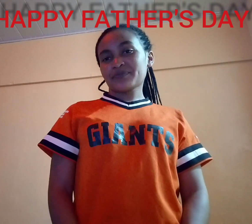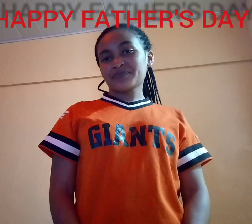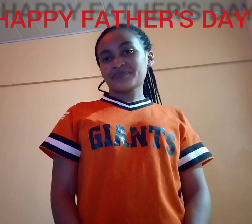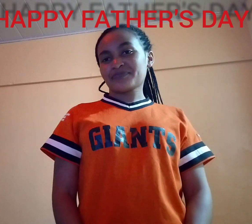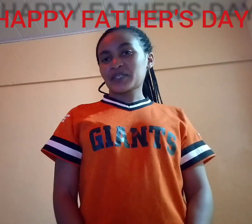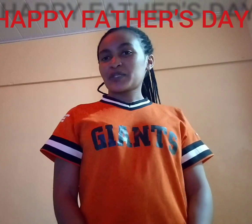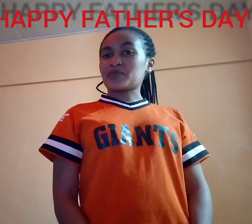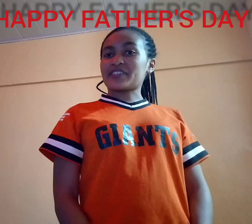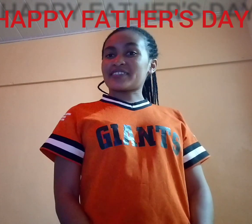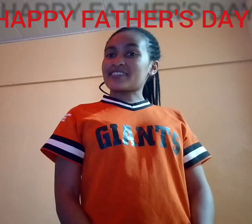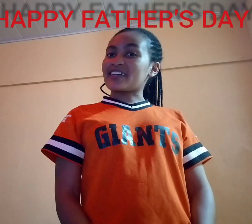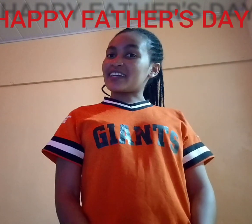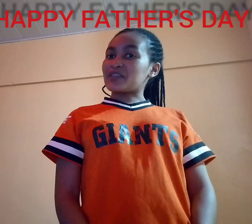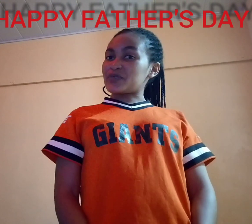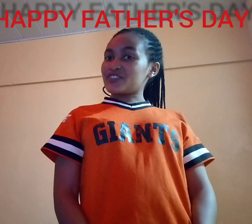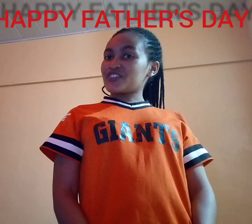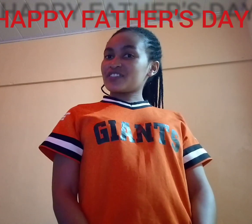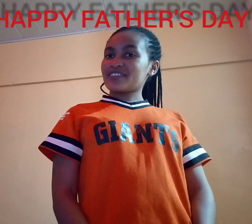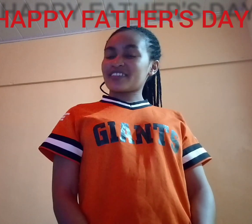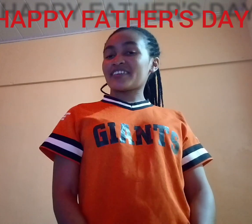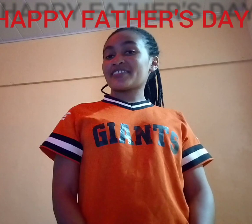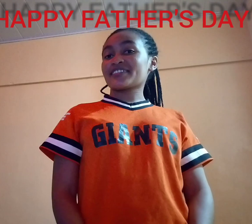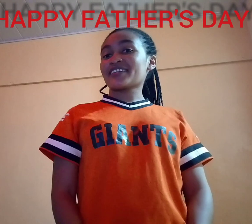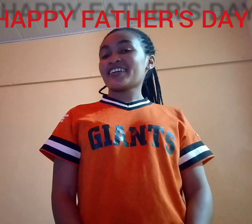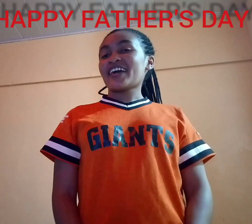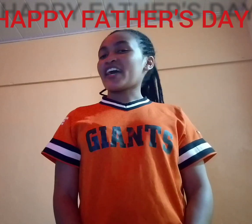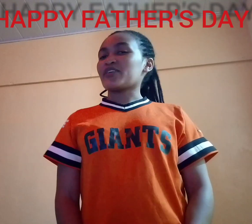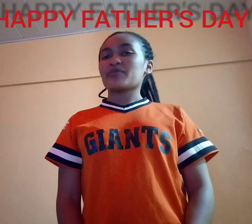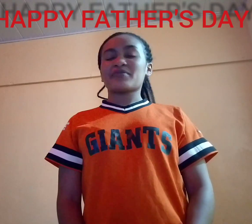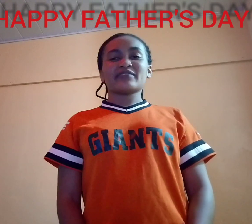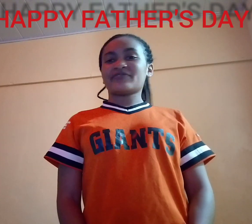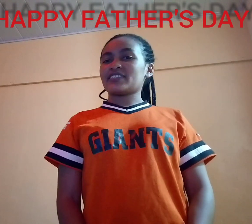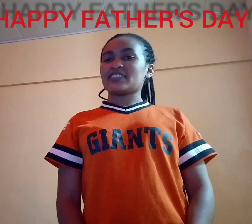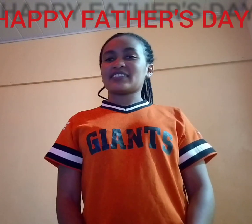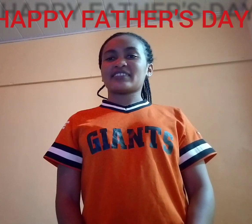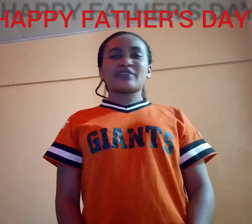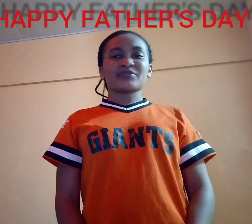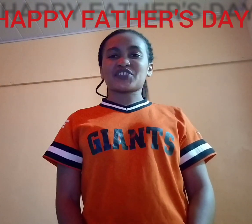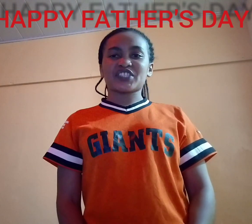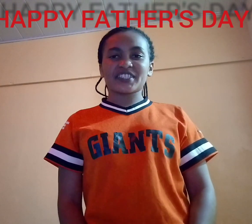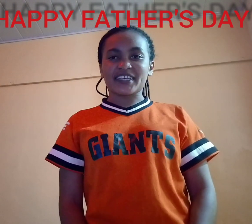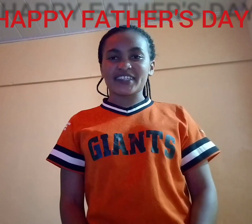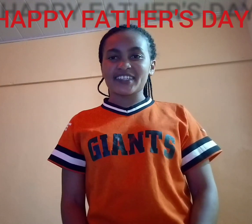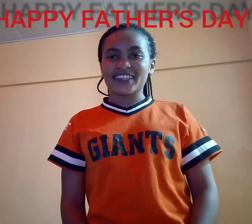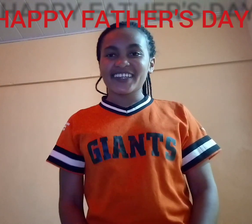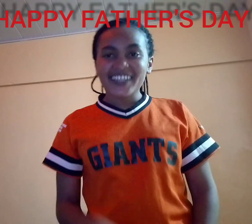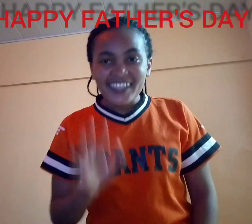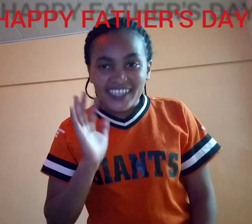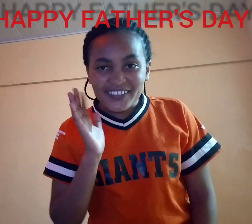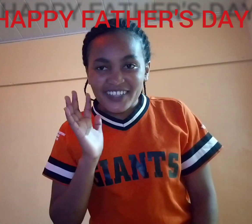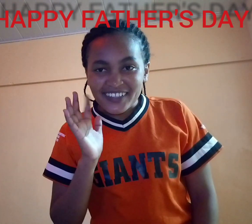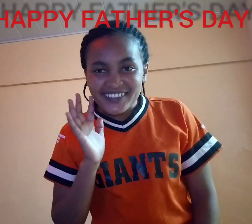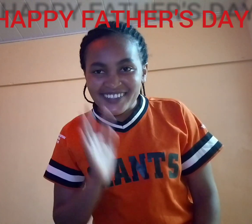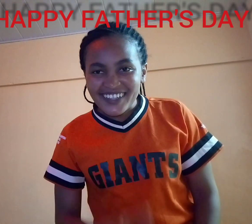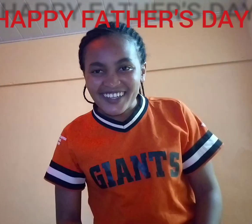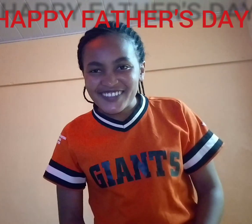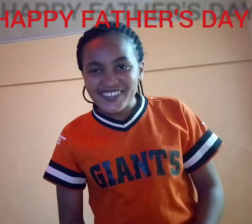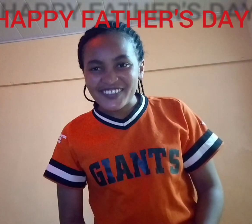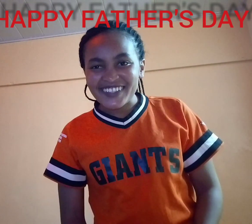using sign language and I hope they feel appreciated hello dad how you doing